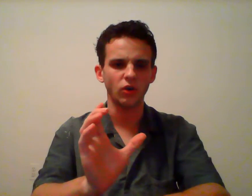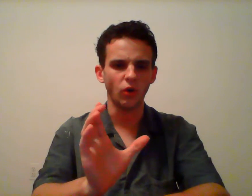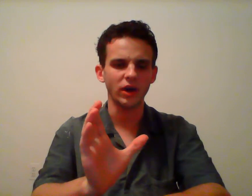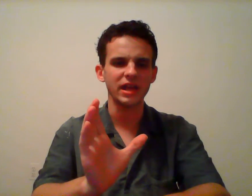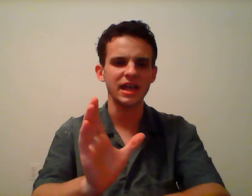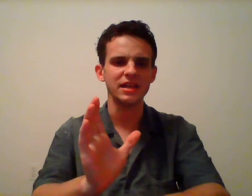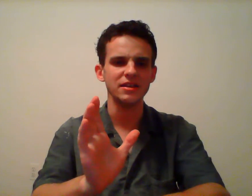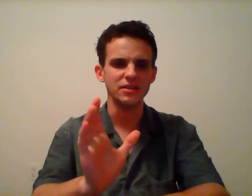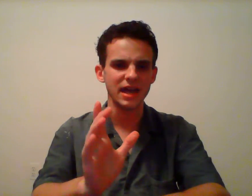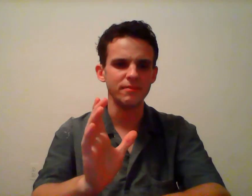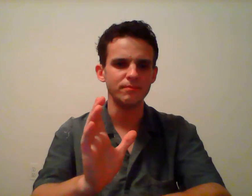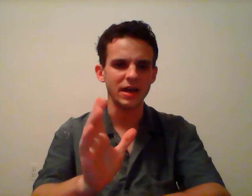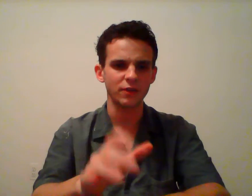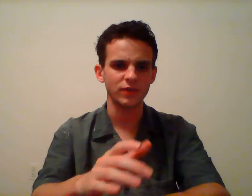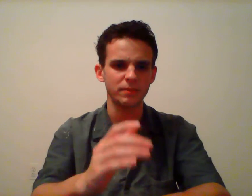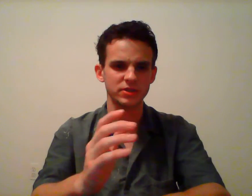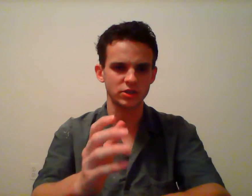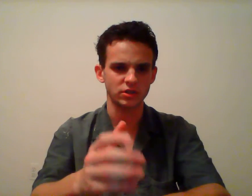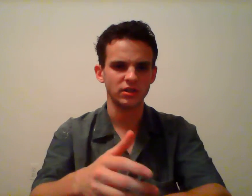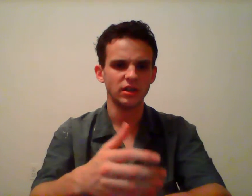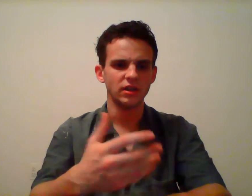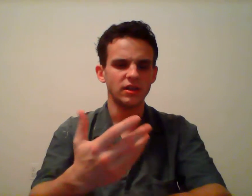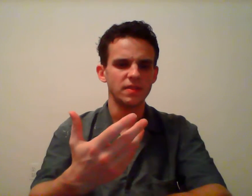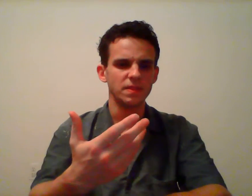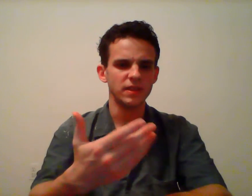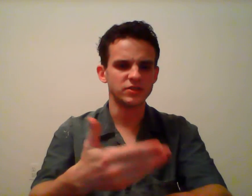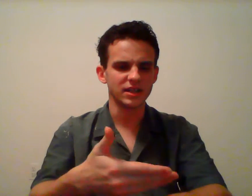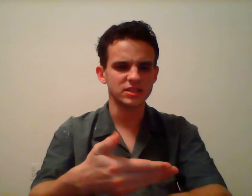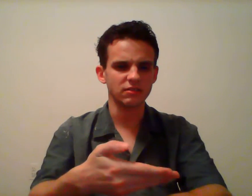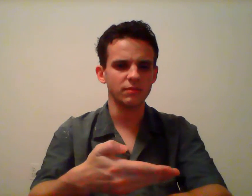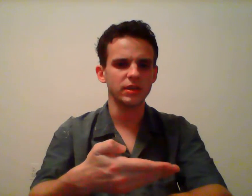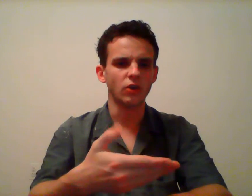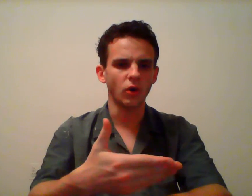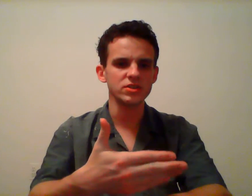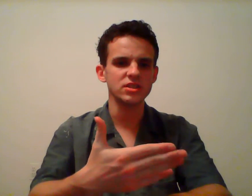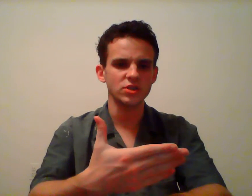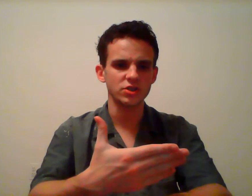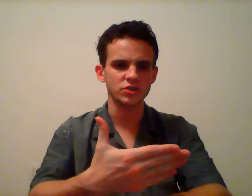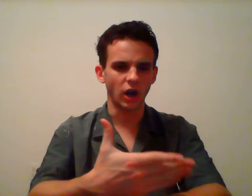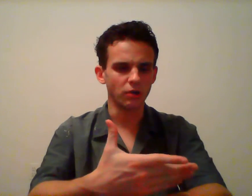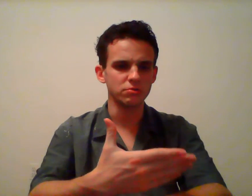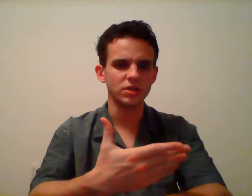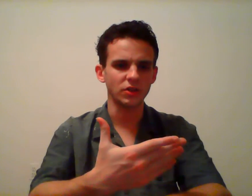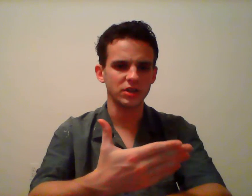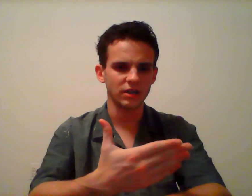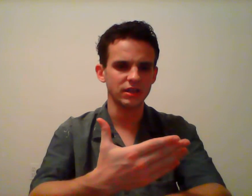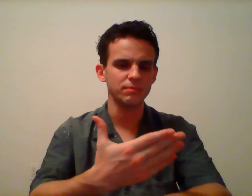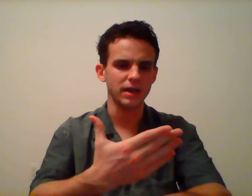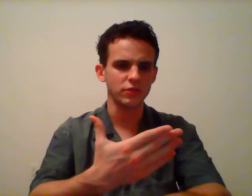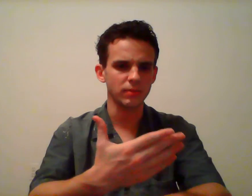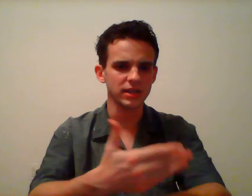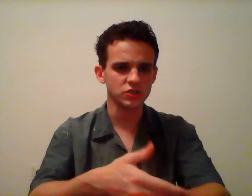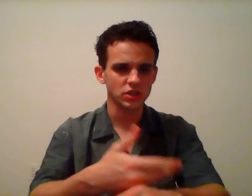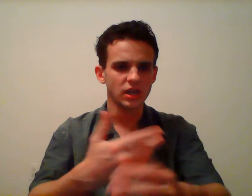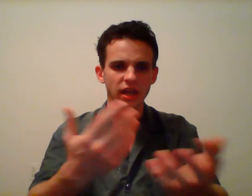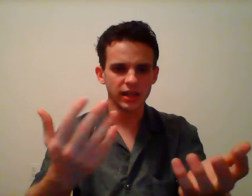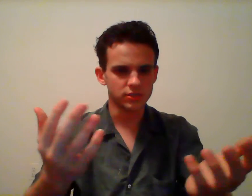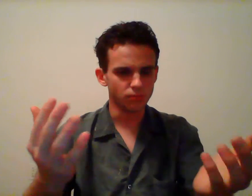on a net benefit position. It's not necessarily because the judges are utilitarian Benthamites. It's